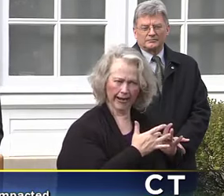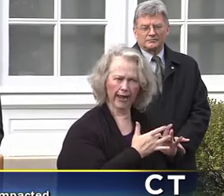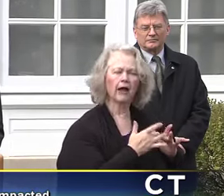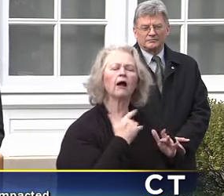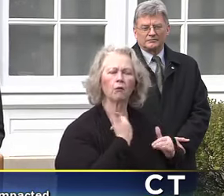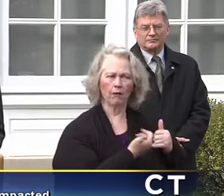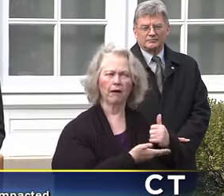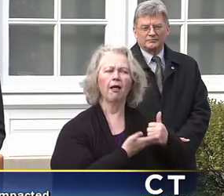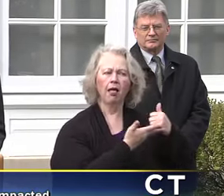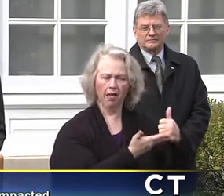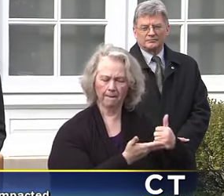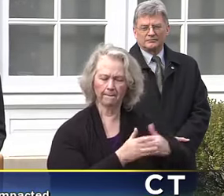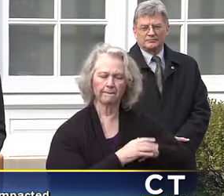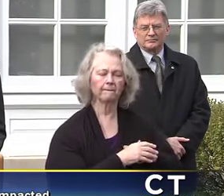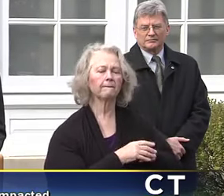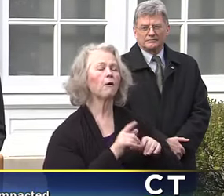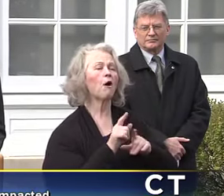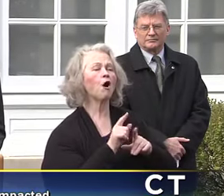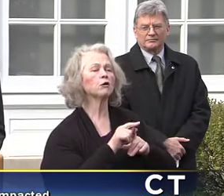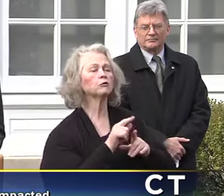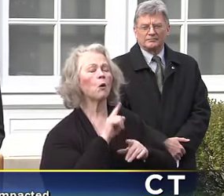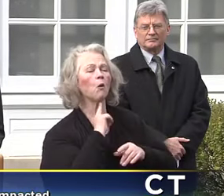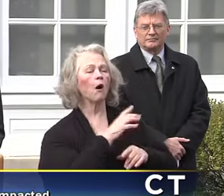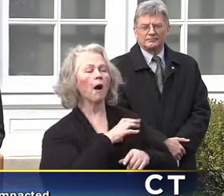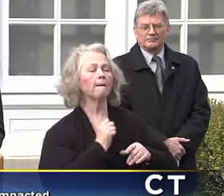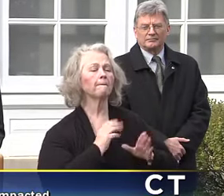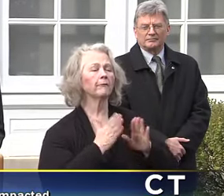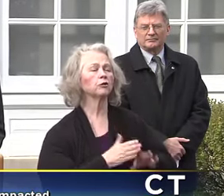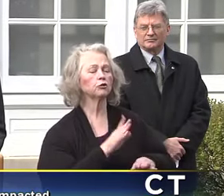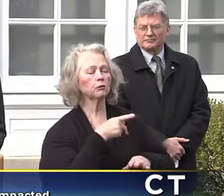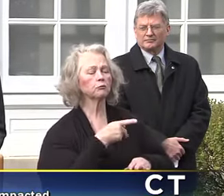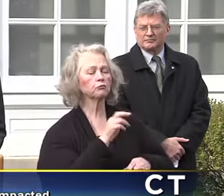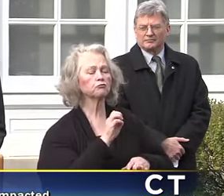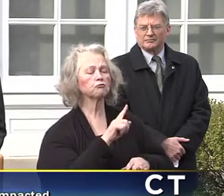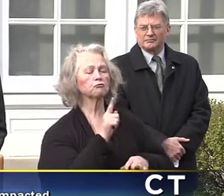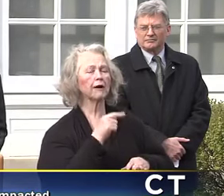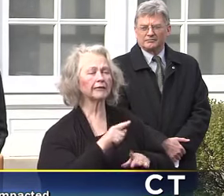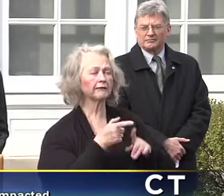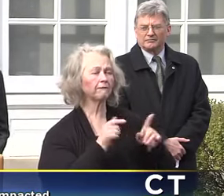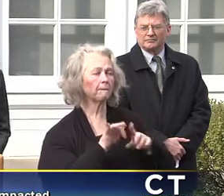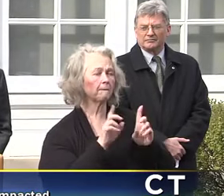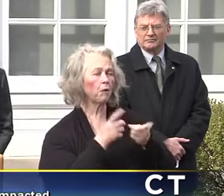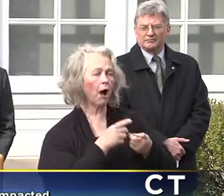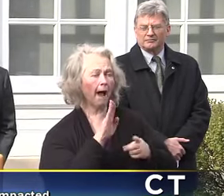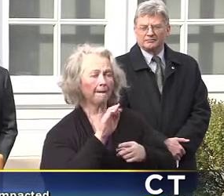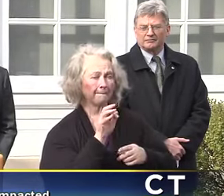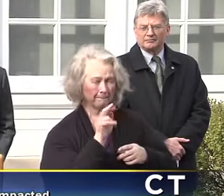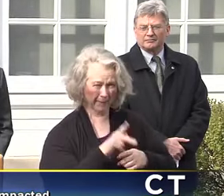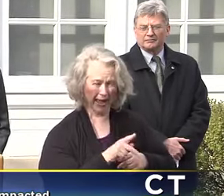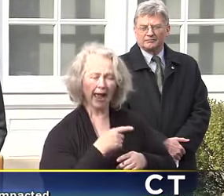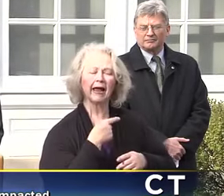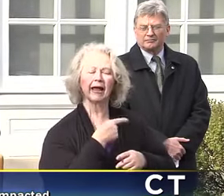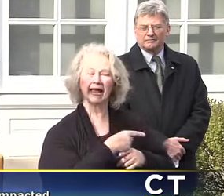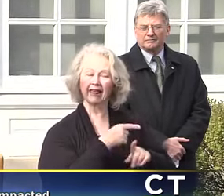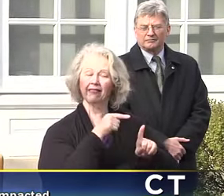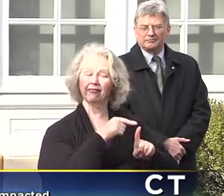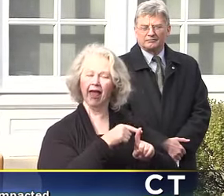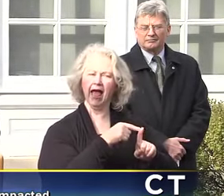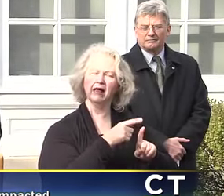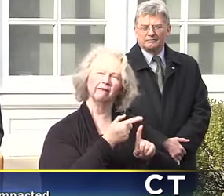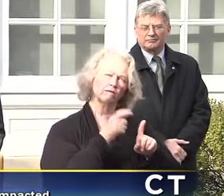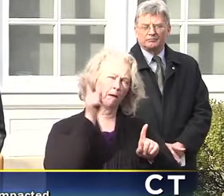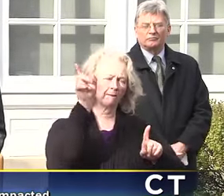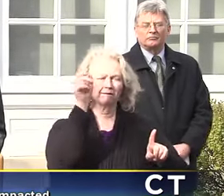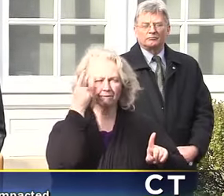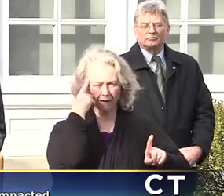also, Commissioner Perez at the Department of Banking put out guidance to Connecticut state banks, and this has come from the Fed as